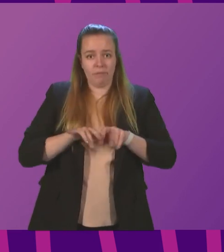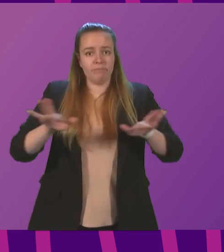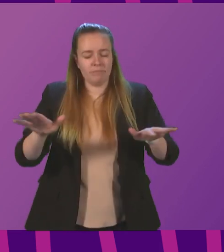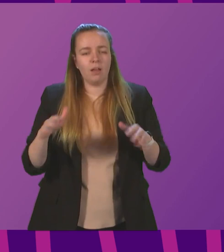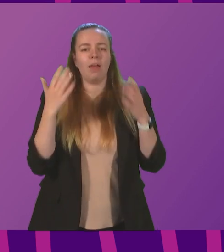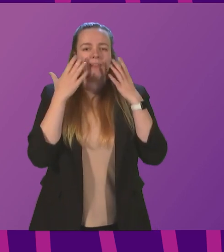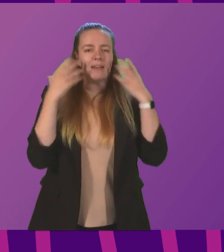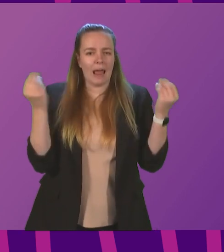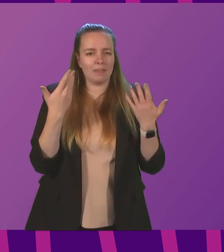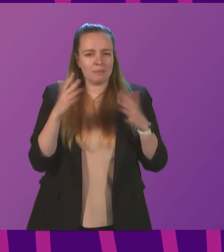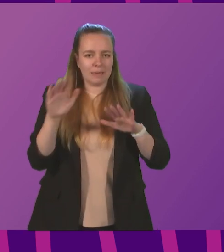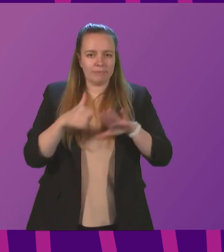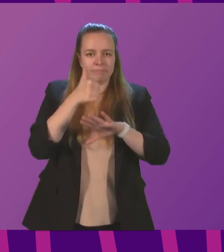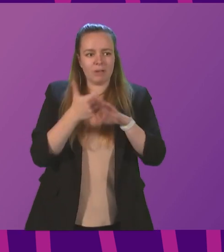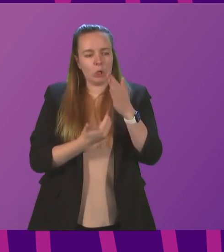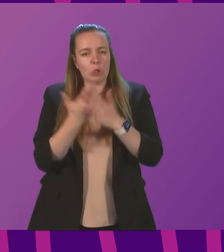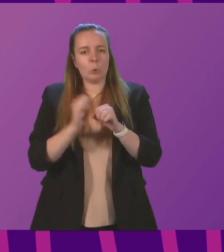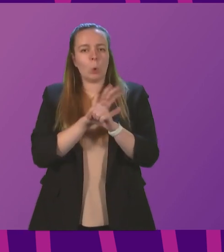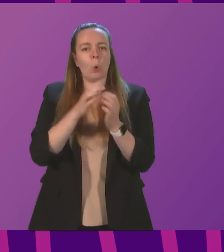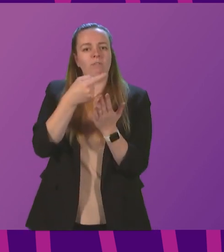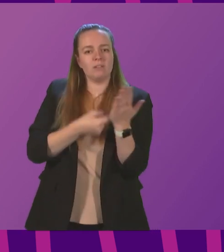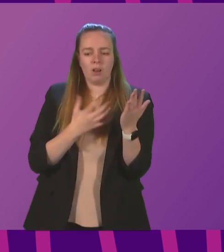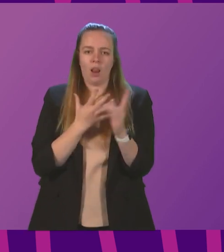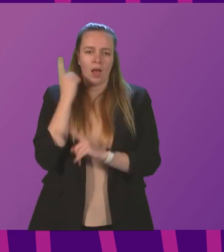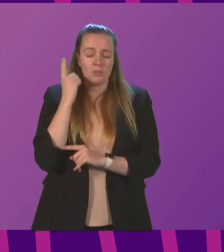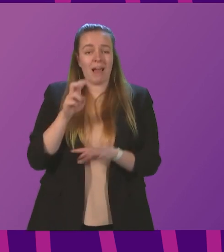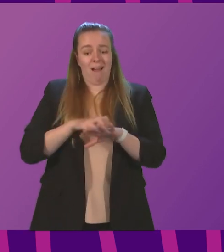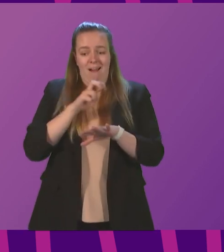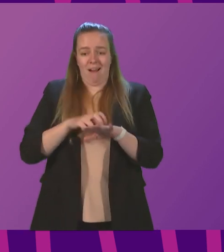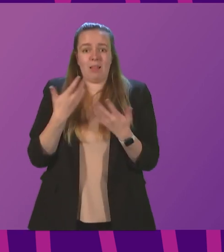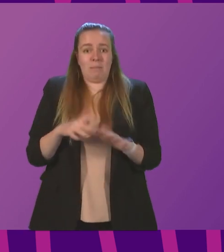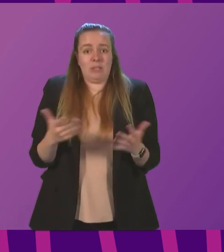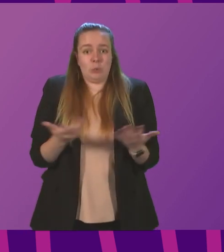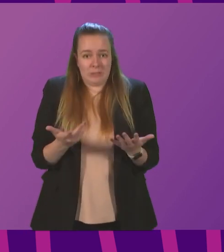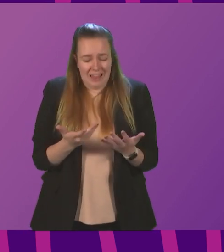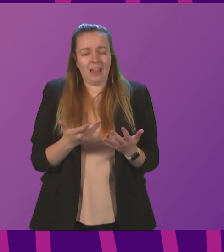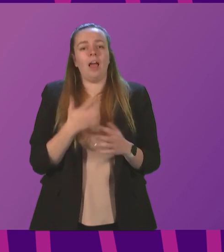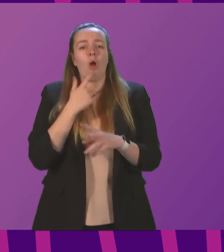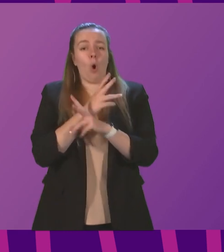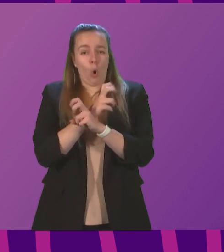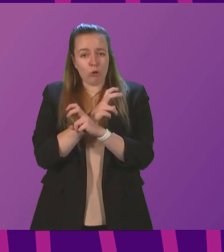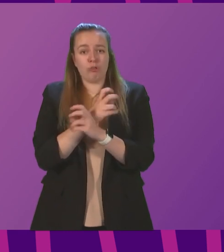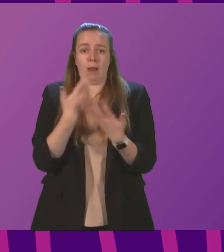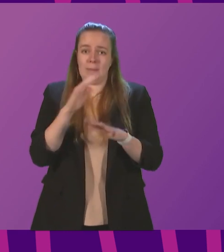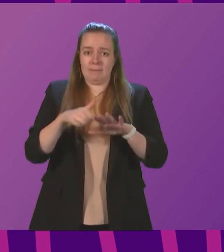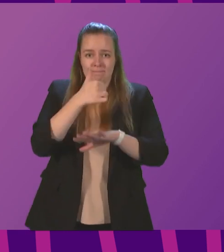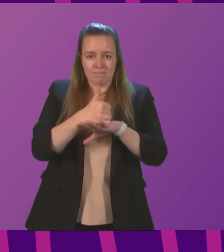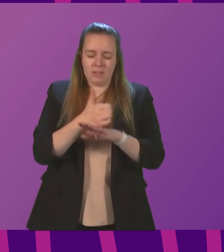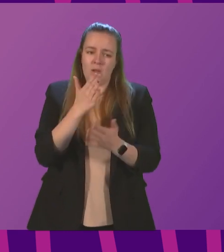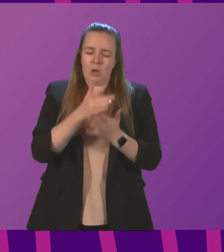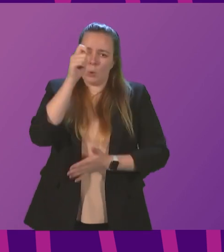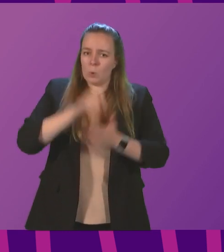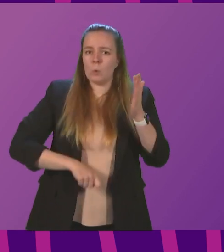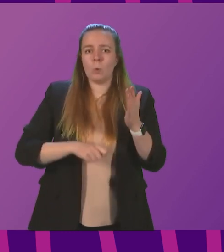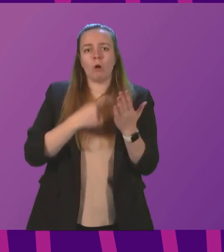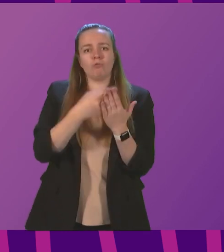reintroduced some COVID measures last week. Ireland has done so today and Austria has just introduced extremely tough restrictions